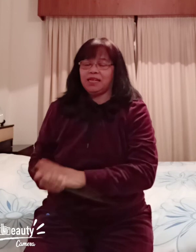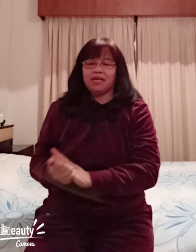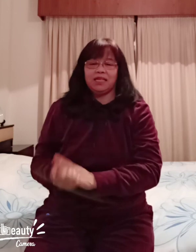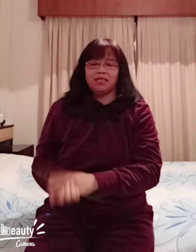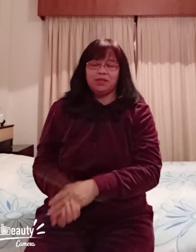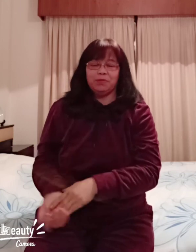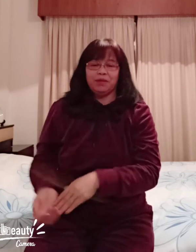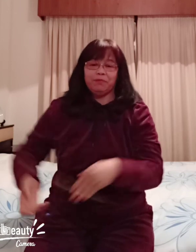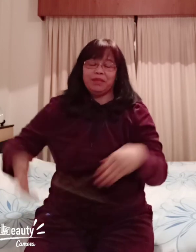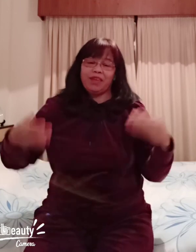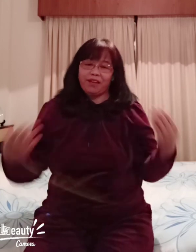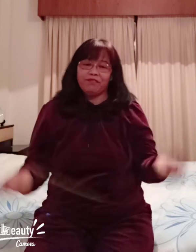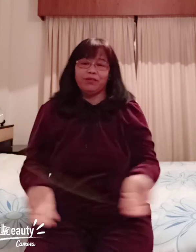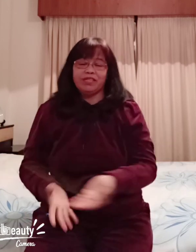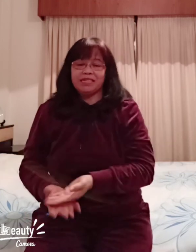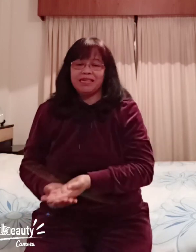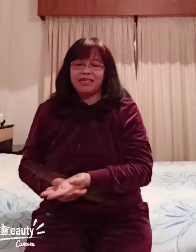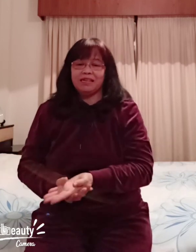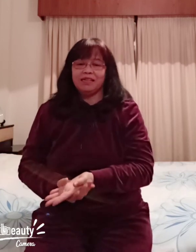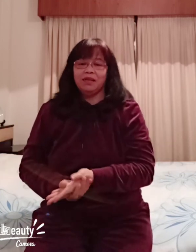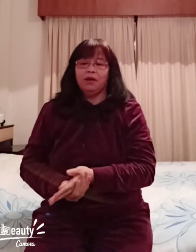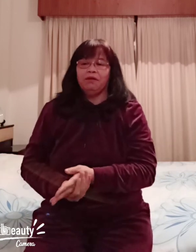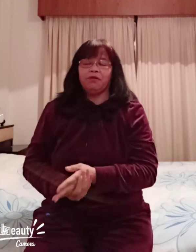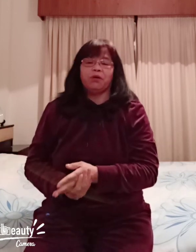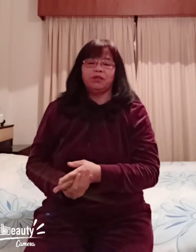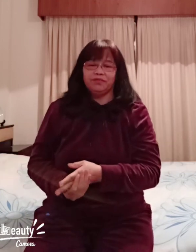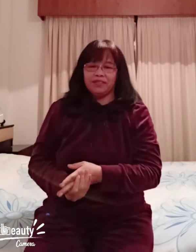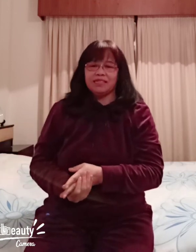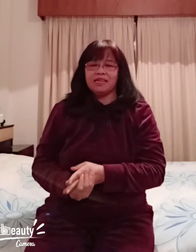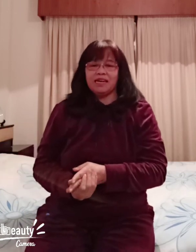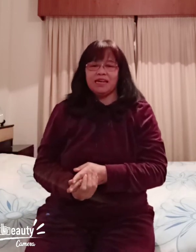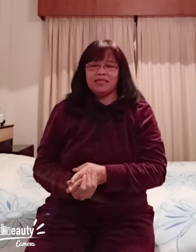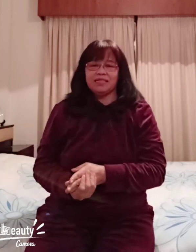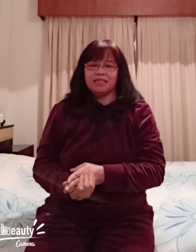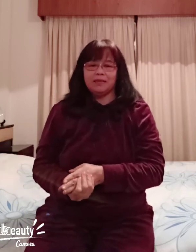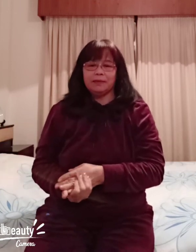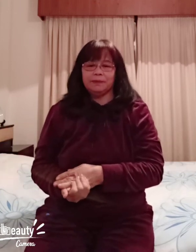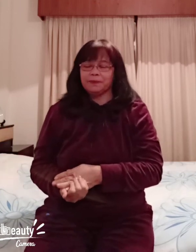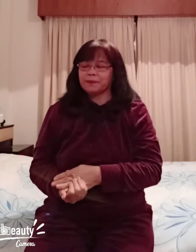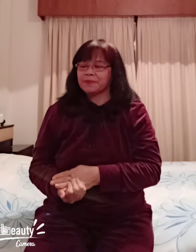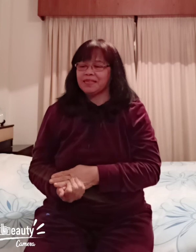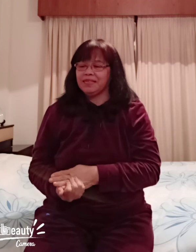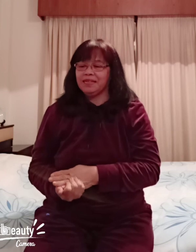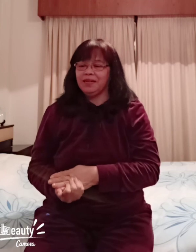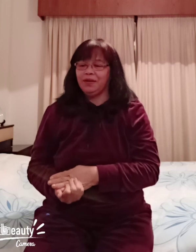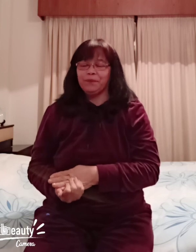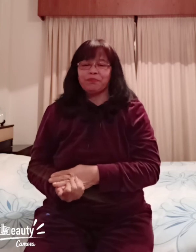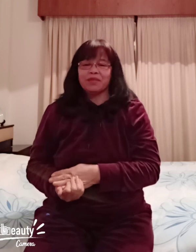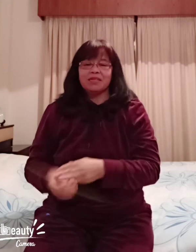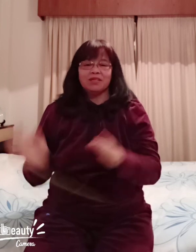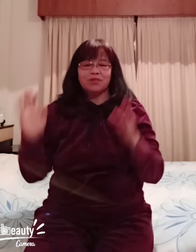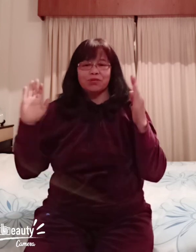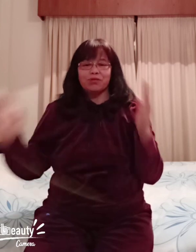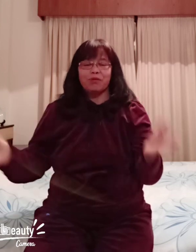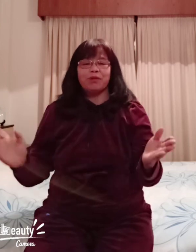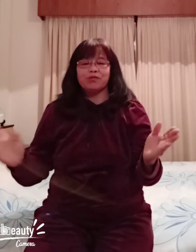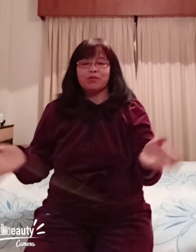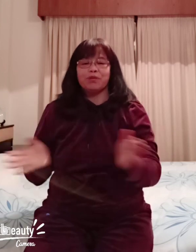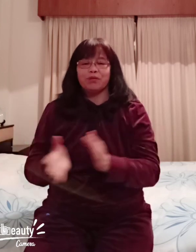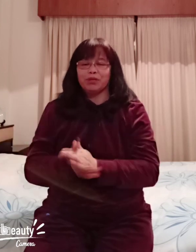to be thankful to god for all of this guys um kaya sobra sobra kaya sobra